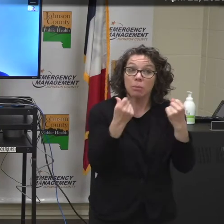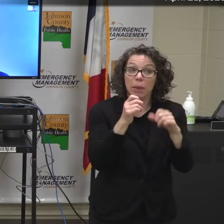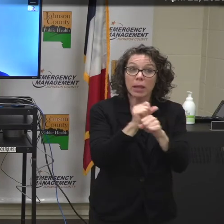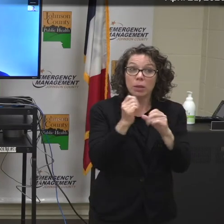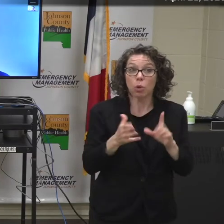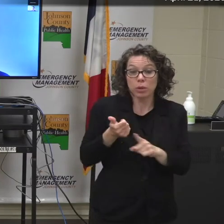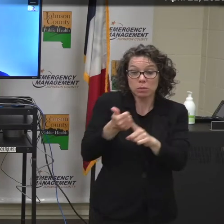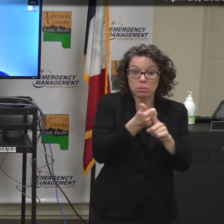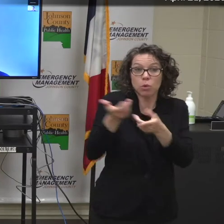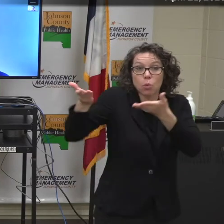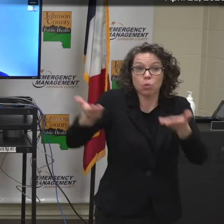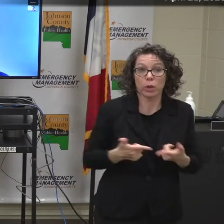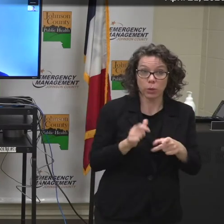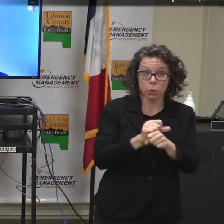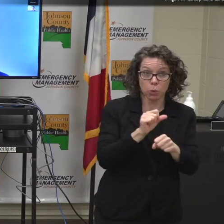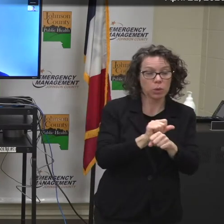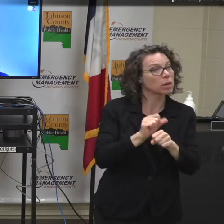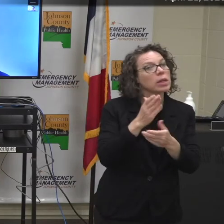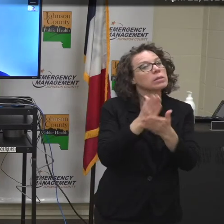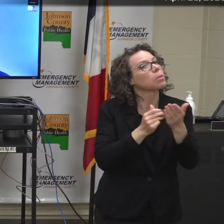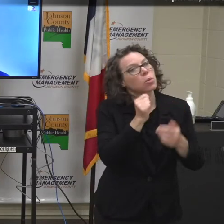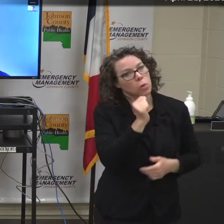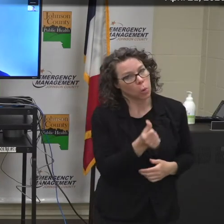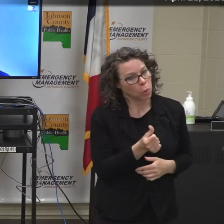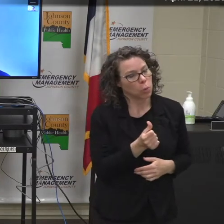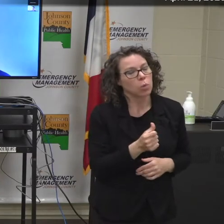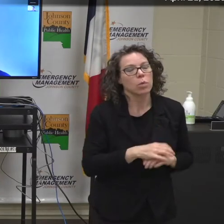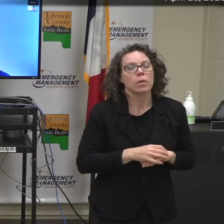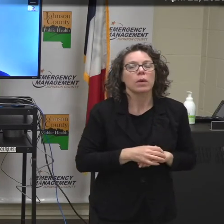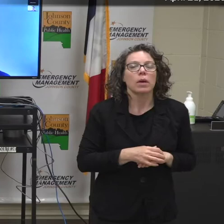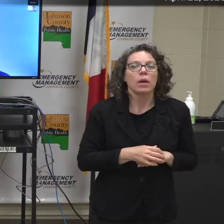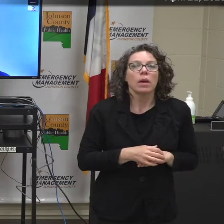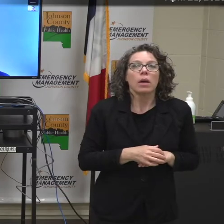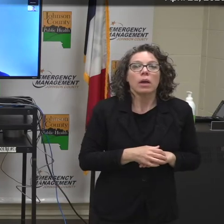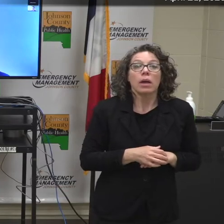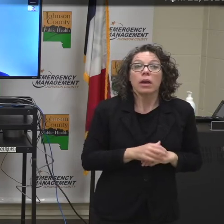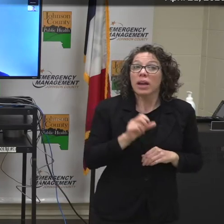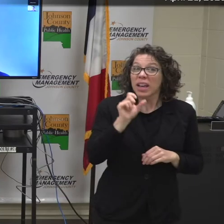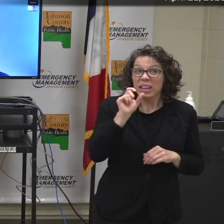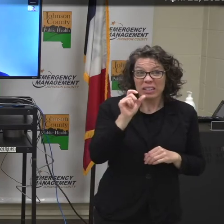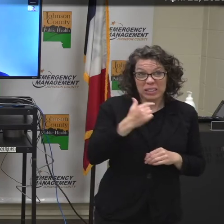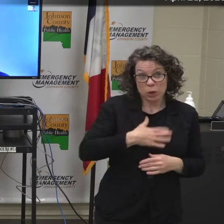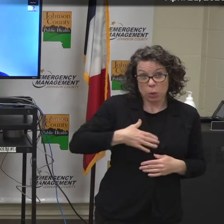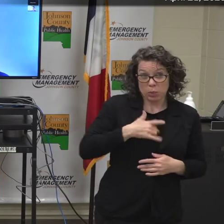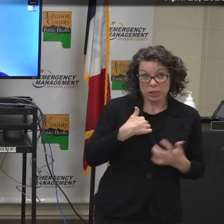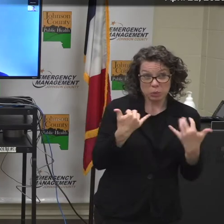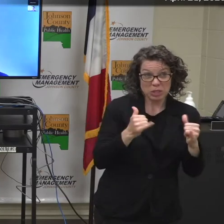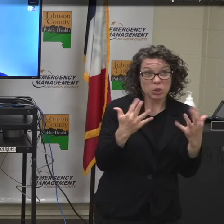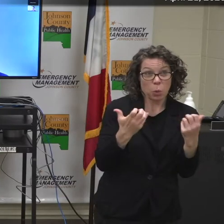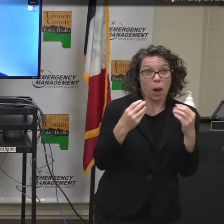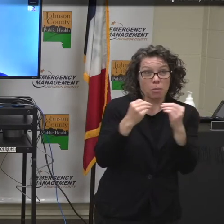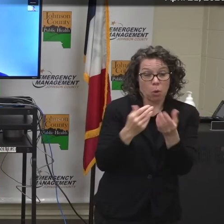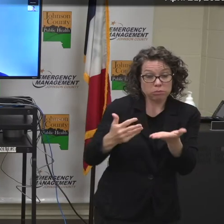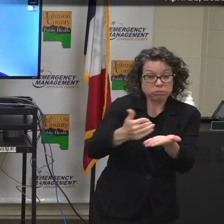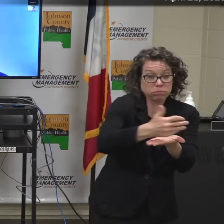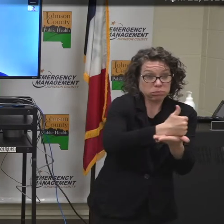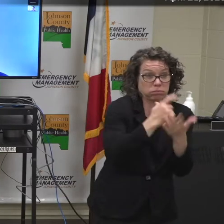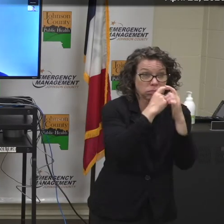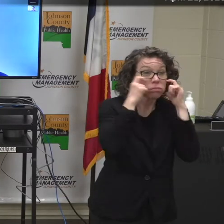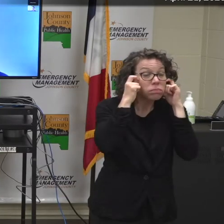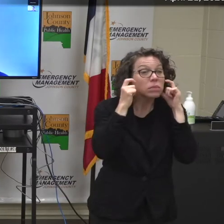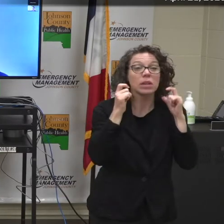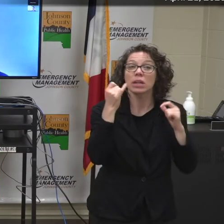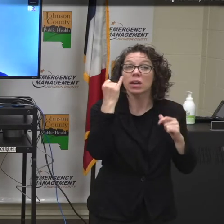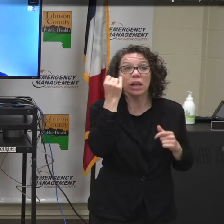of their own, but some do not. And because of that, we are looking to increase our supply and would be very